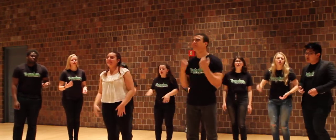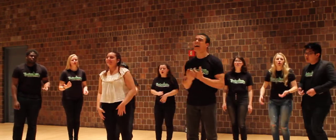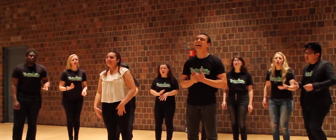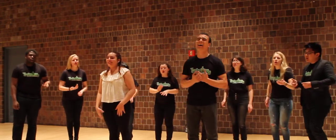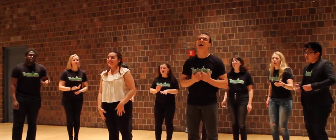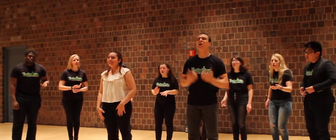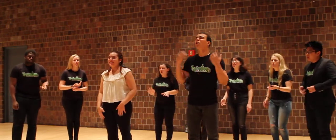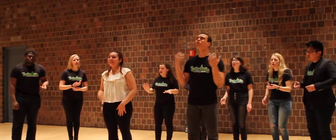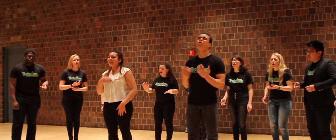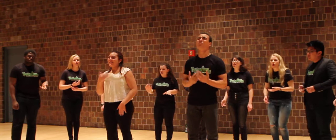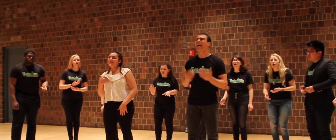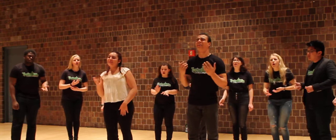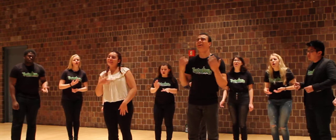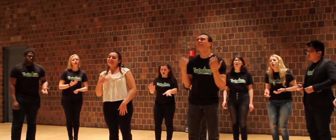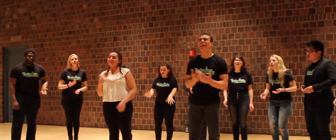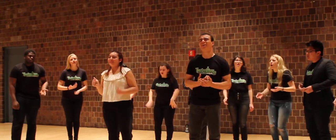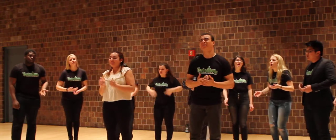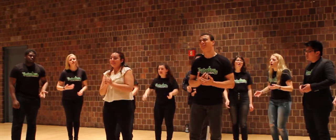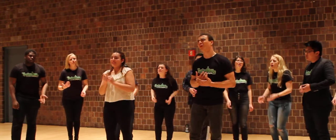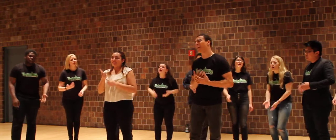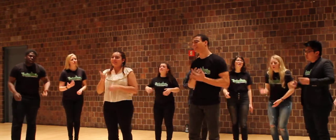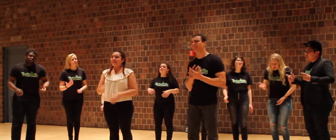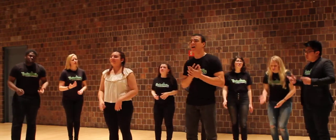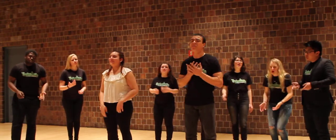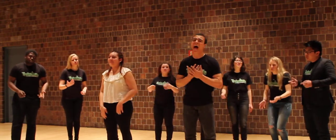better You make me feel this way somehow